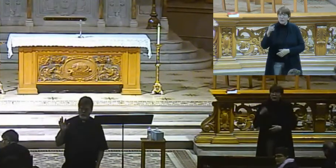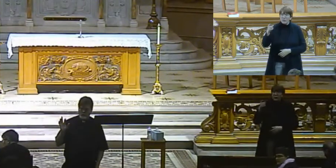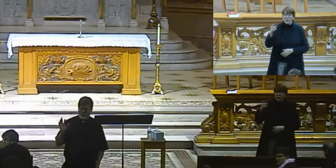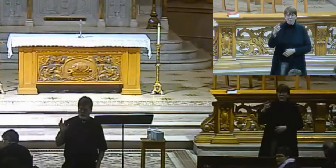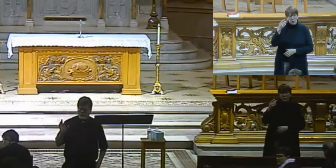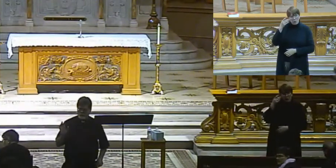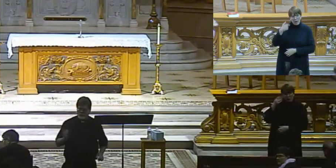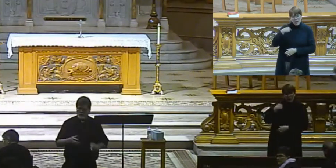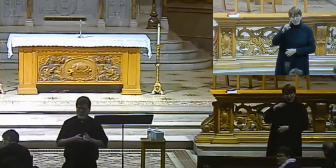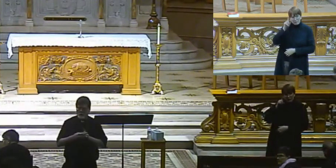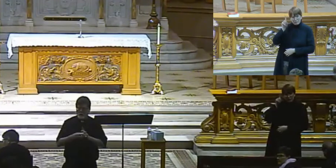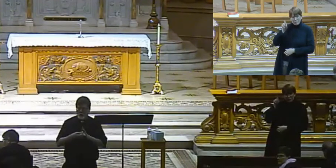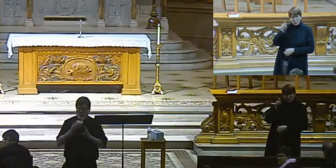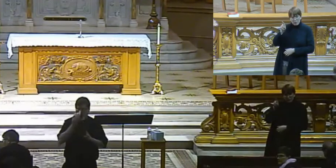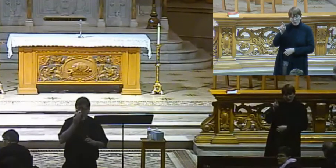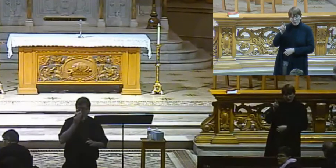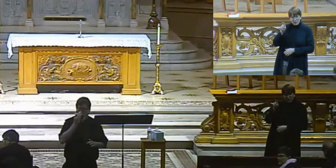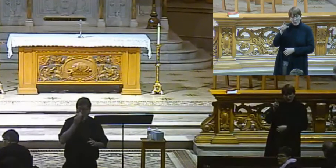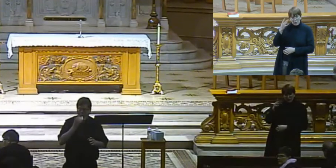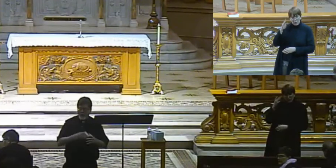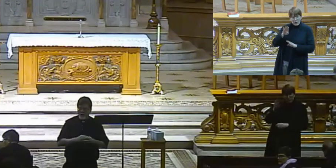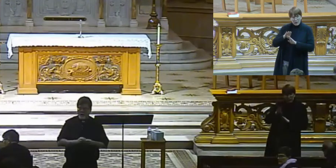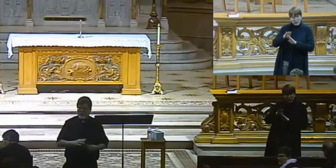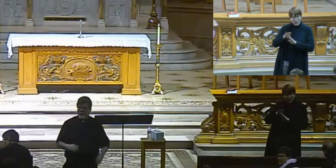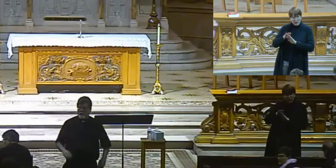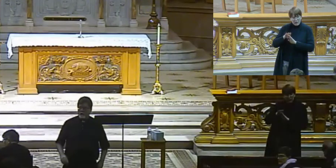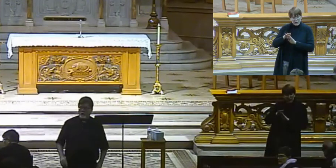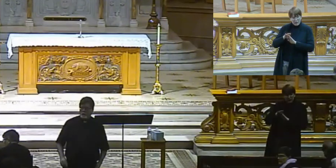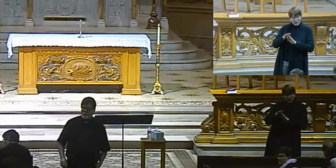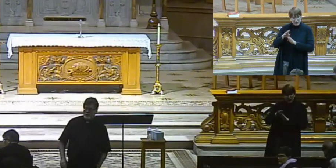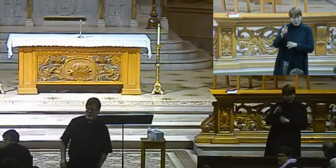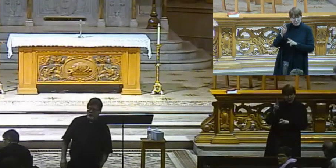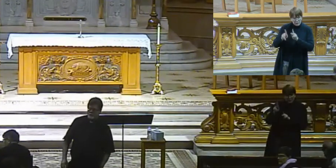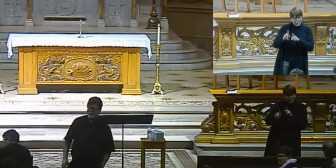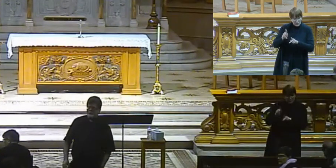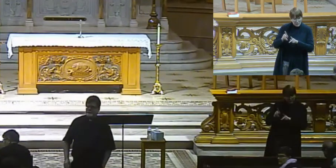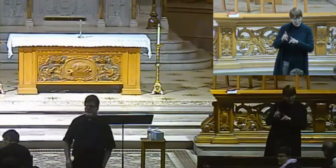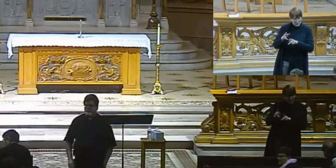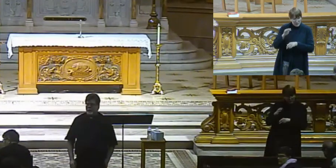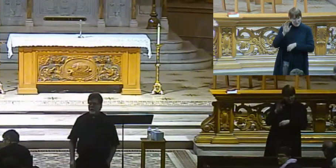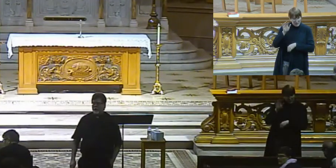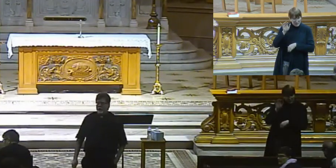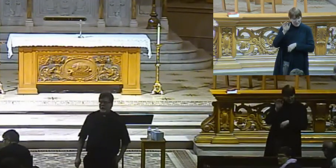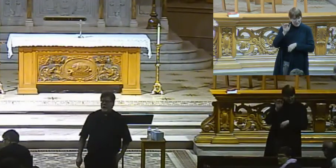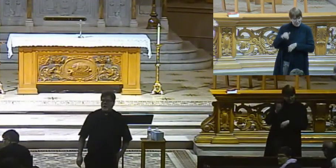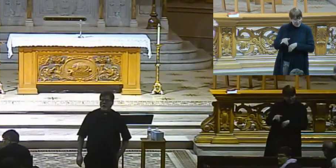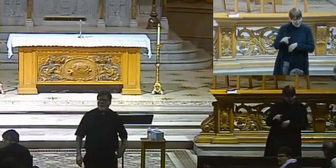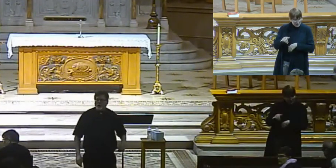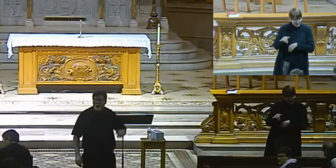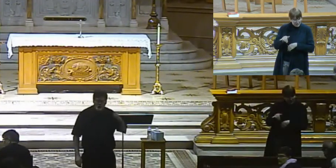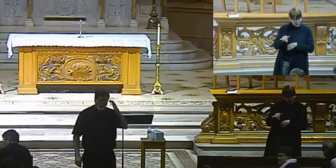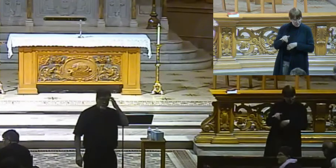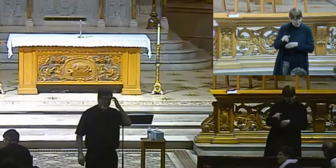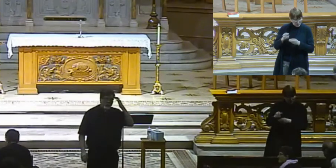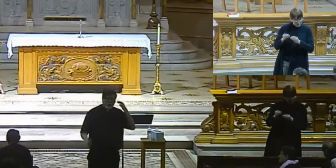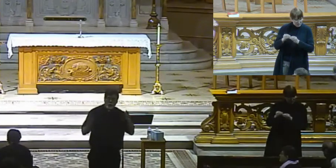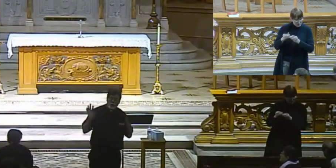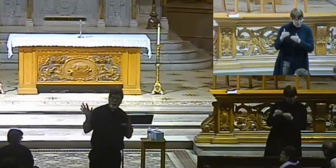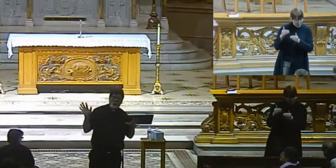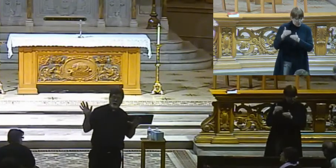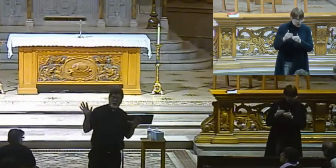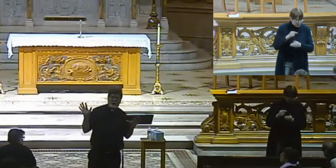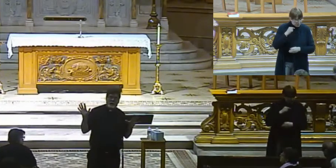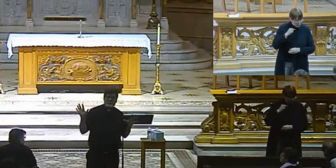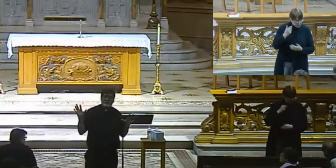is that wouldn't that be the first door that would be one step for pressing it into the priesthood? Okay, a lot,